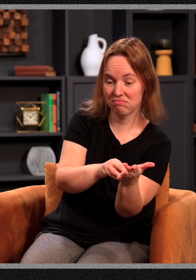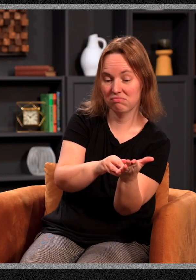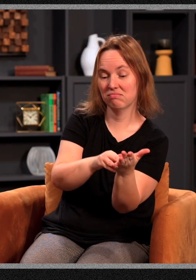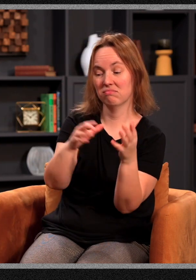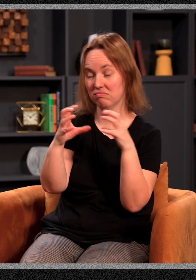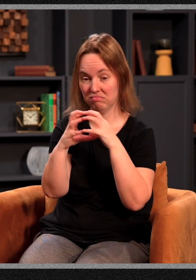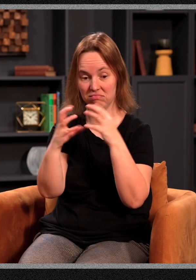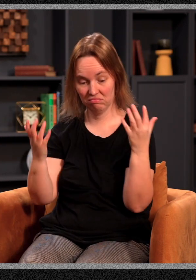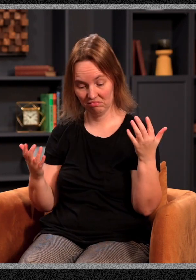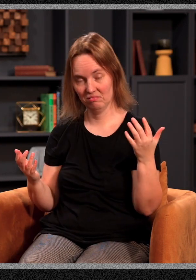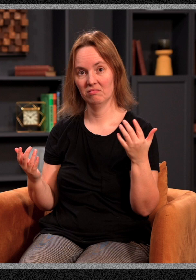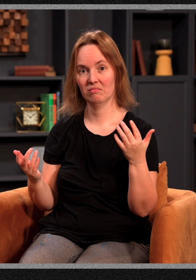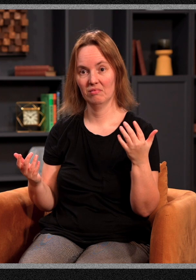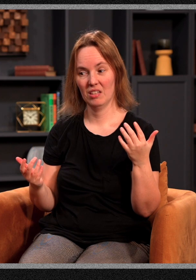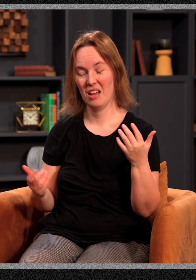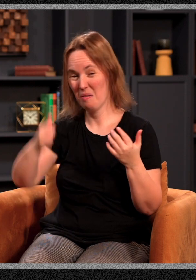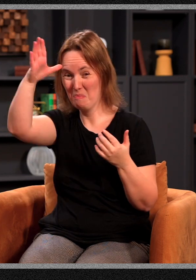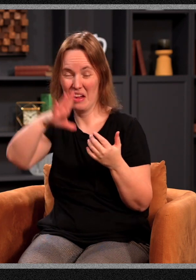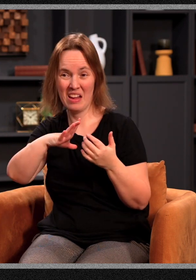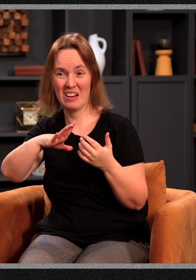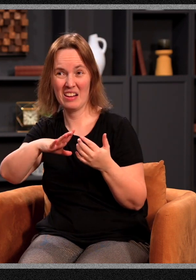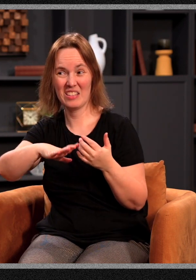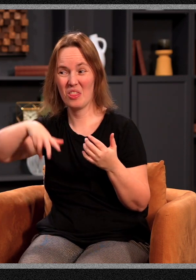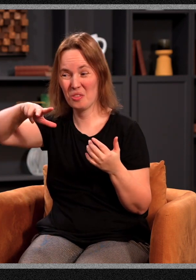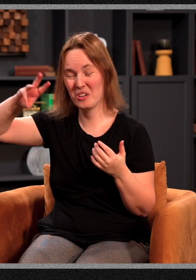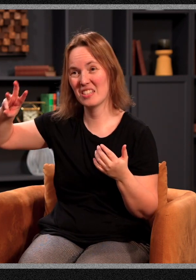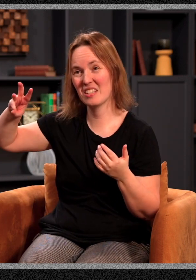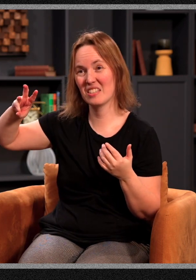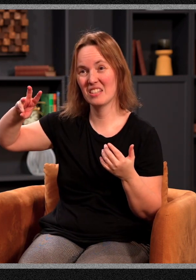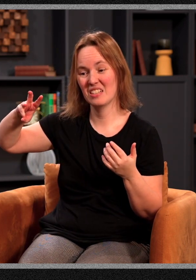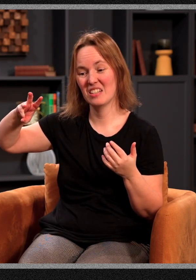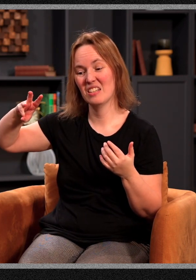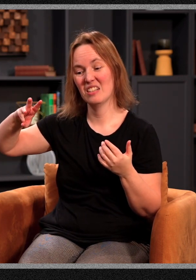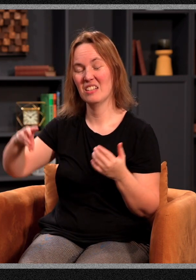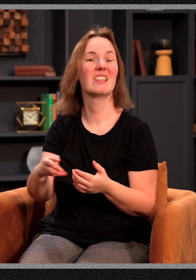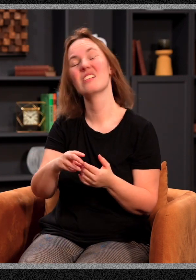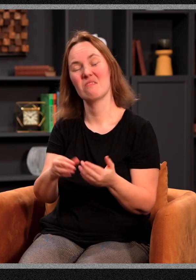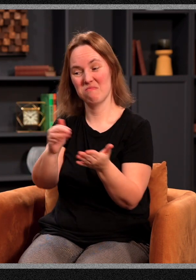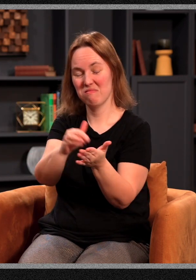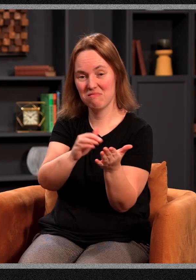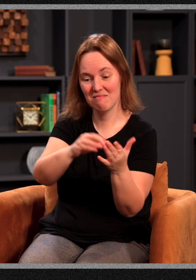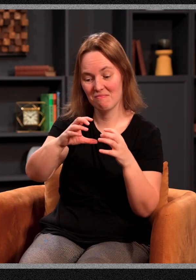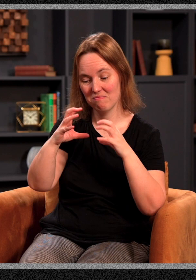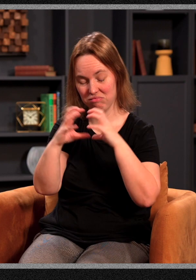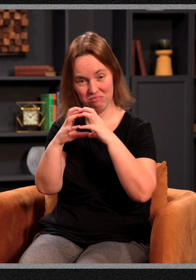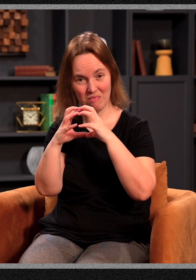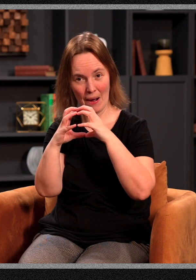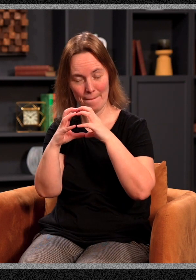26 trillion cells. The average man is made up of 36 trillion cells. As I said in first service,